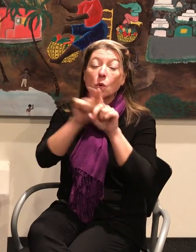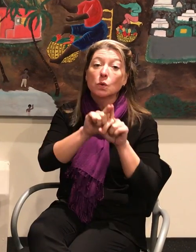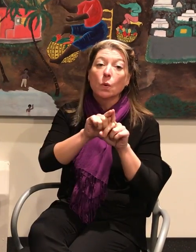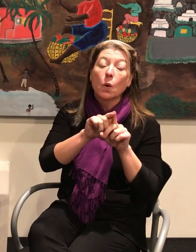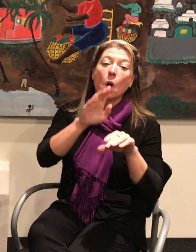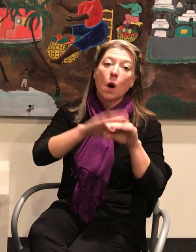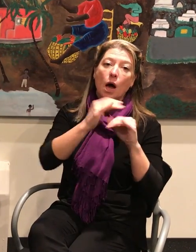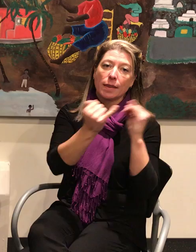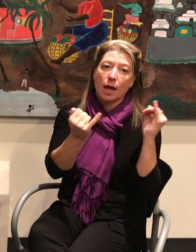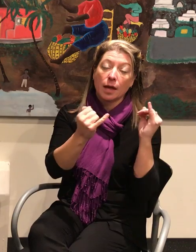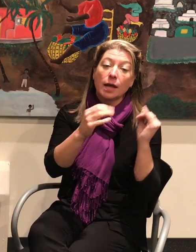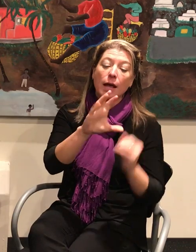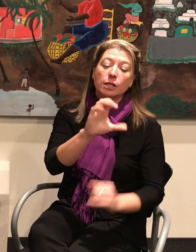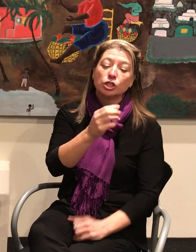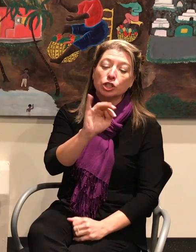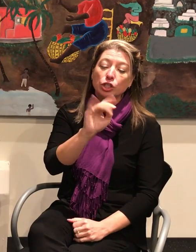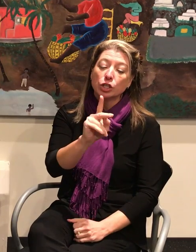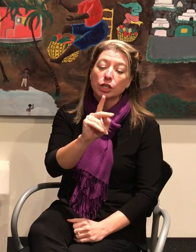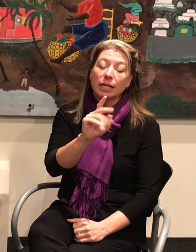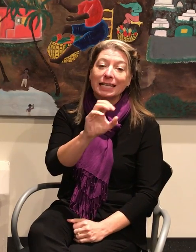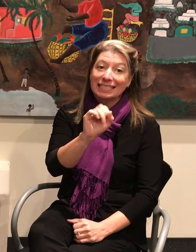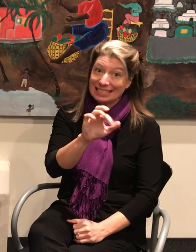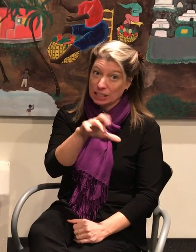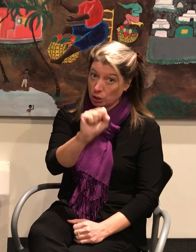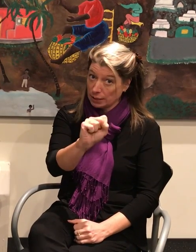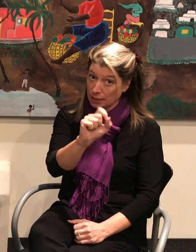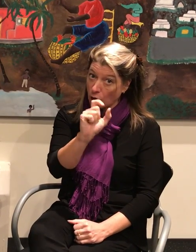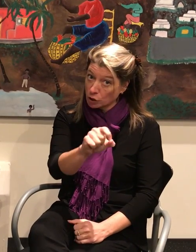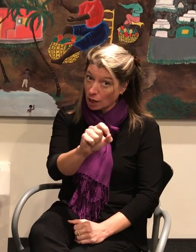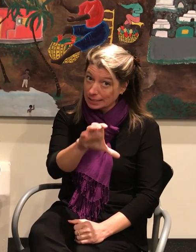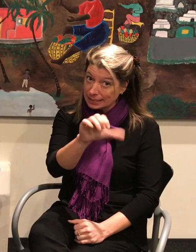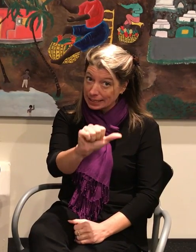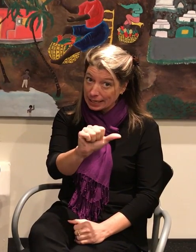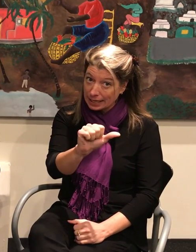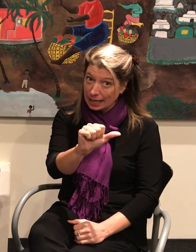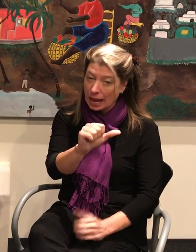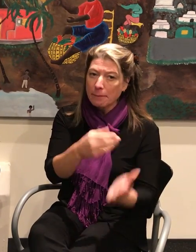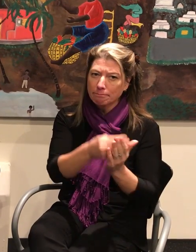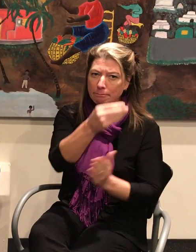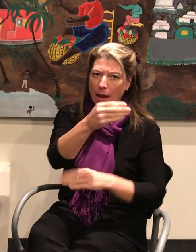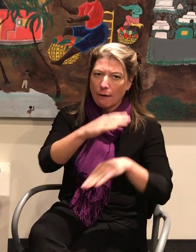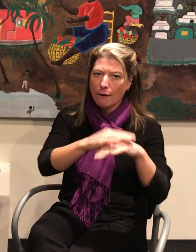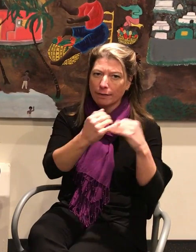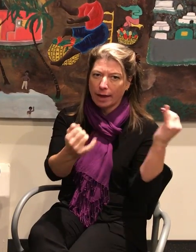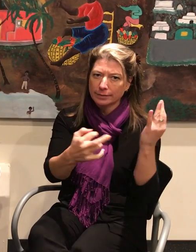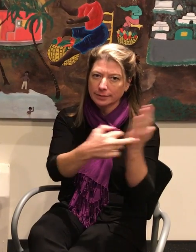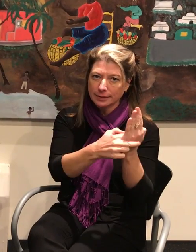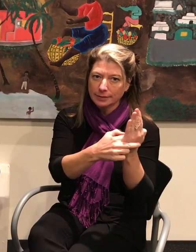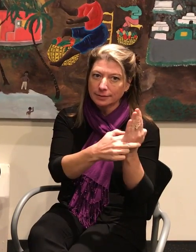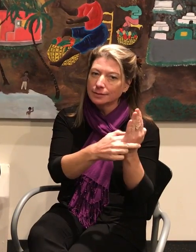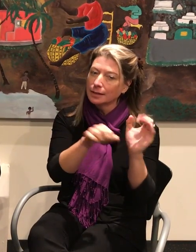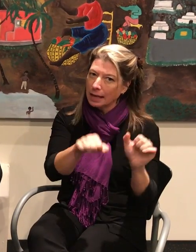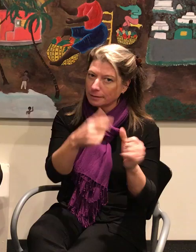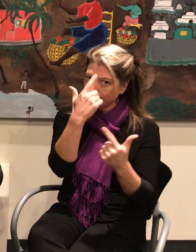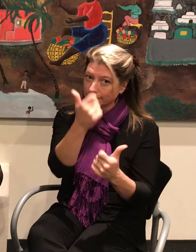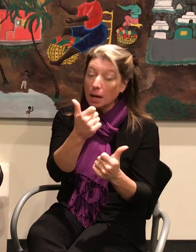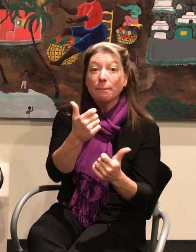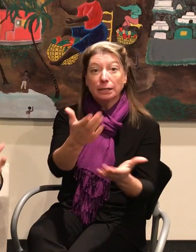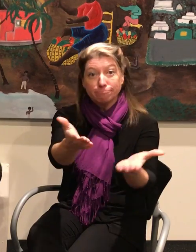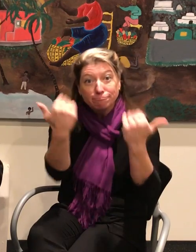.ca and you can go there and book your tickets online either way we want you to come